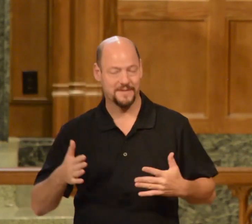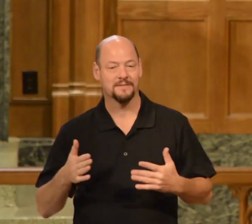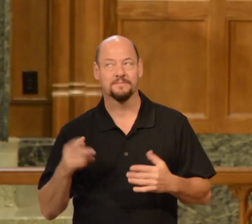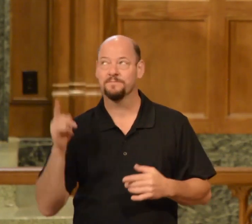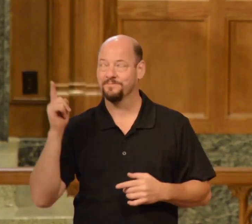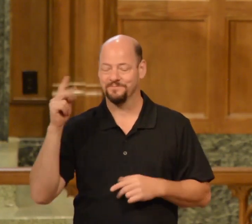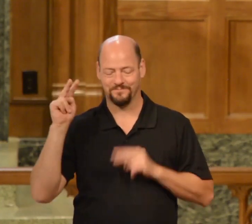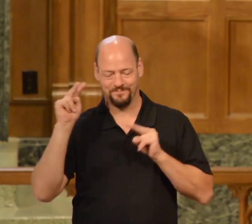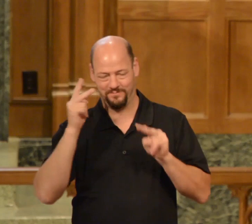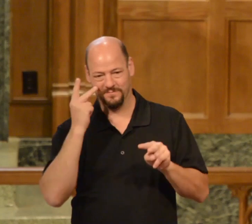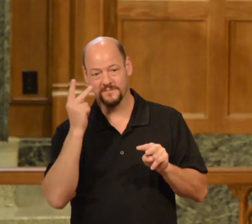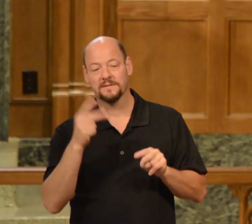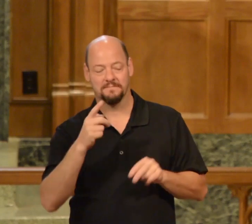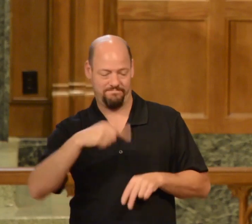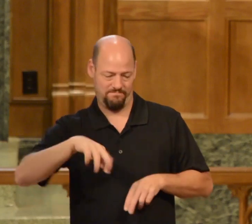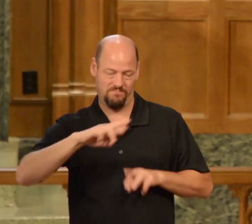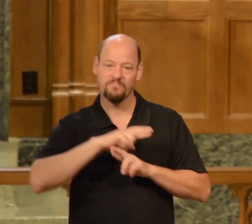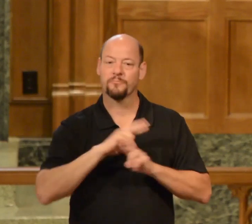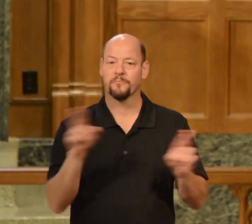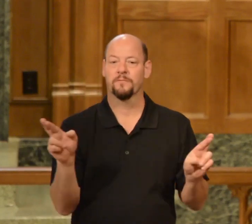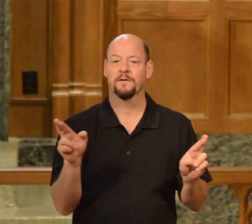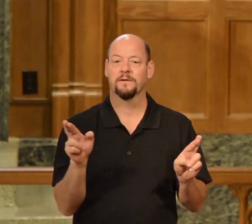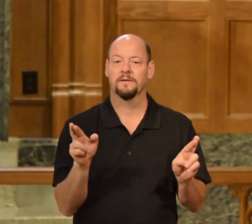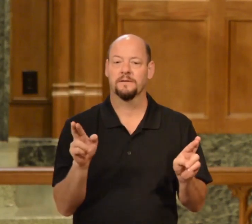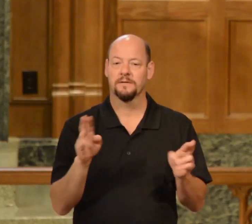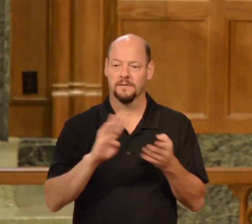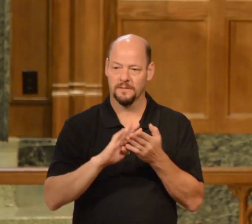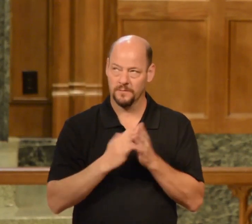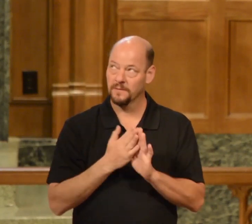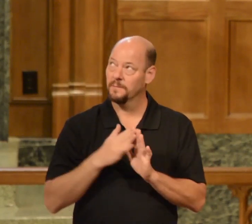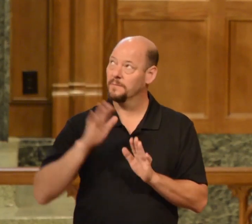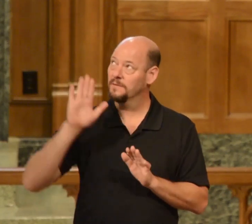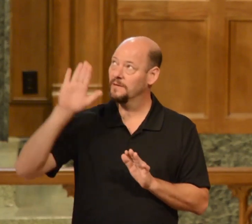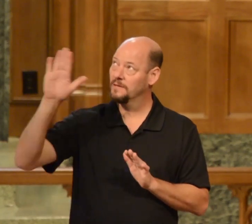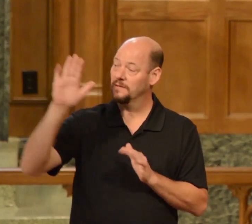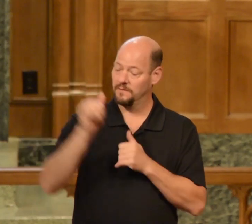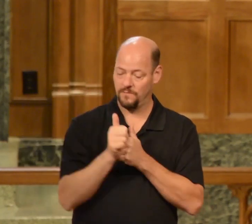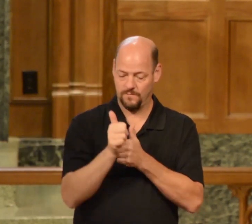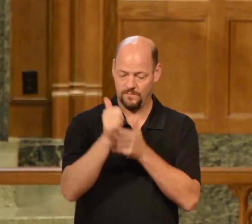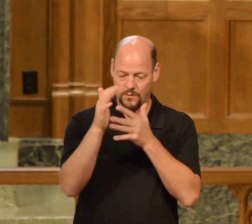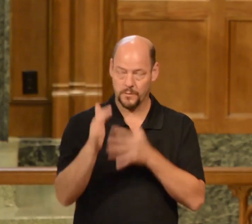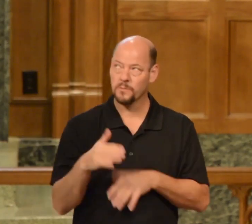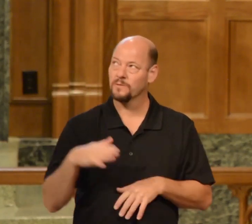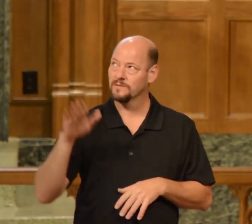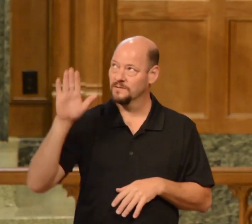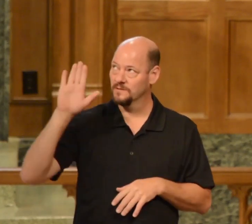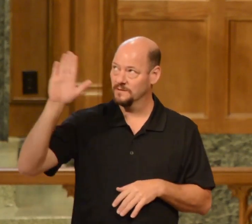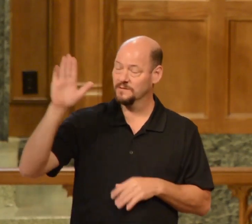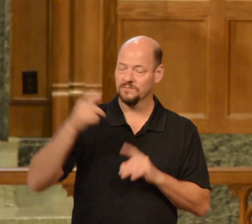sees that they are ready to become his followers and his friends